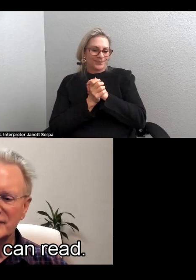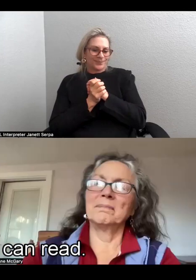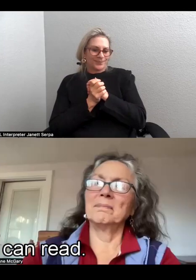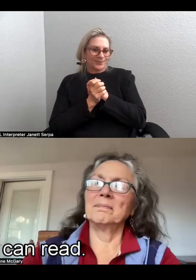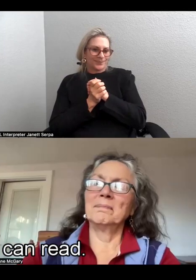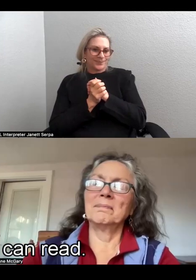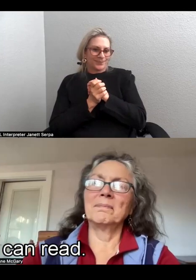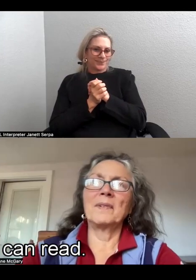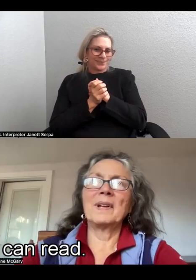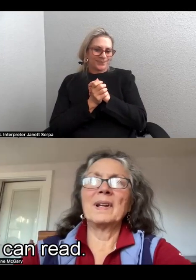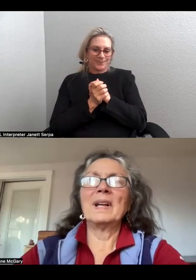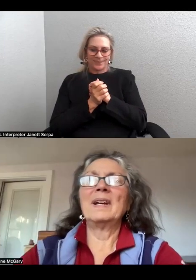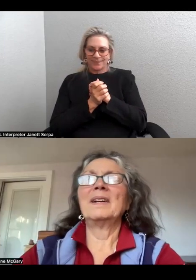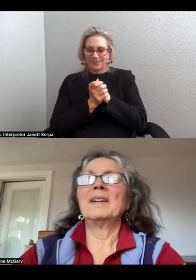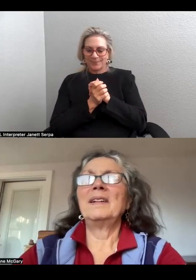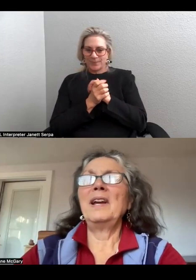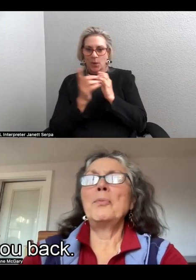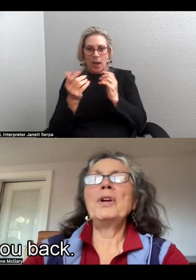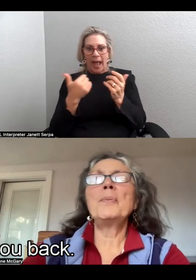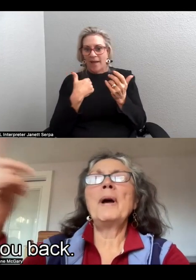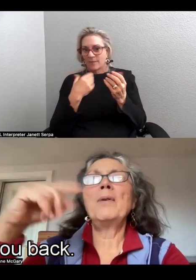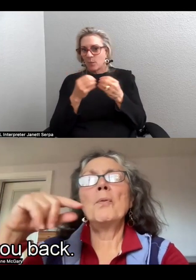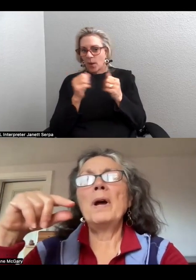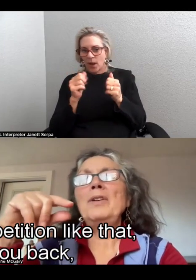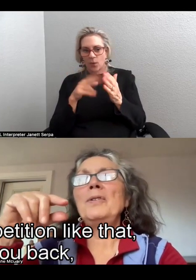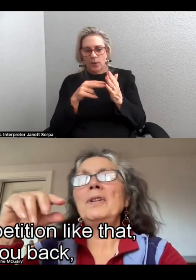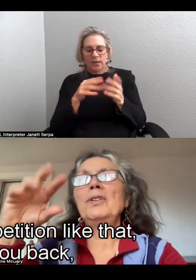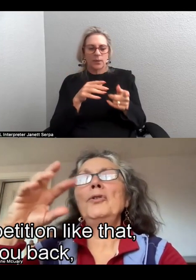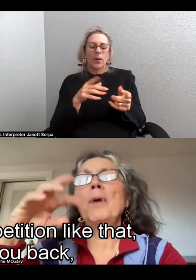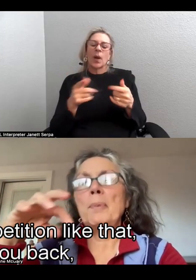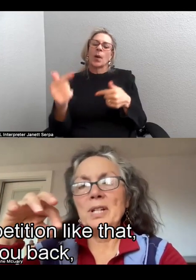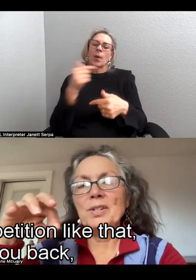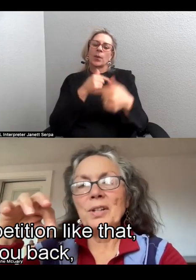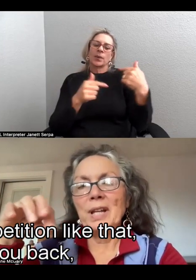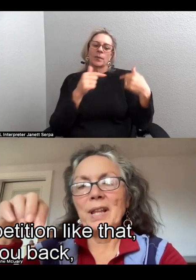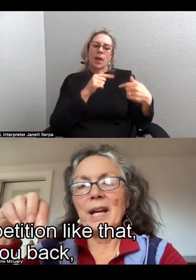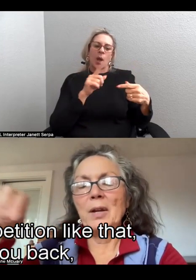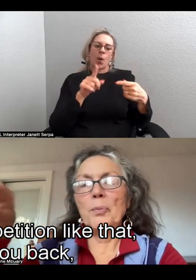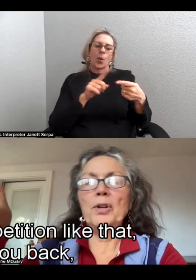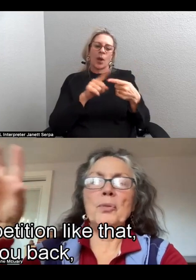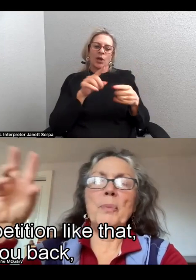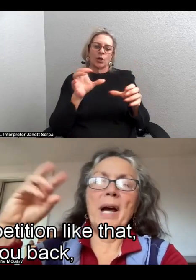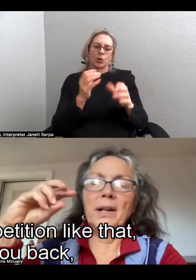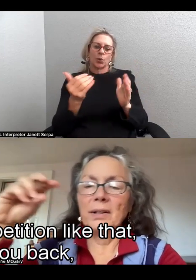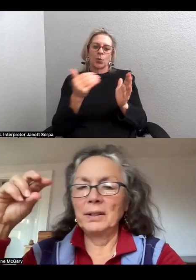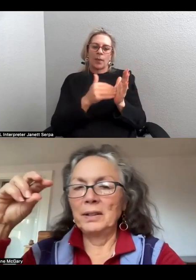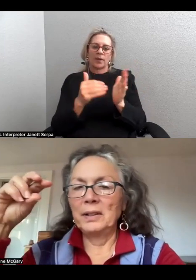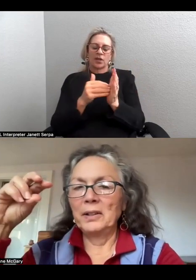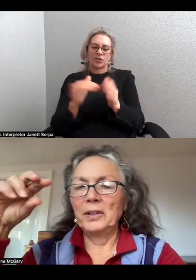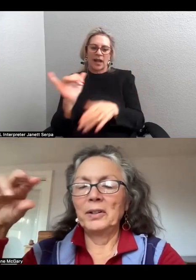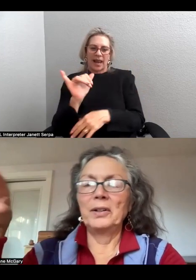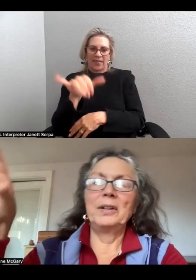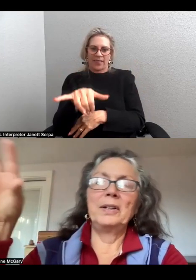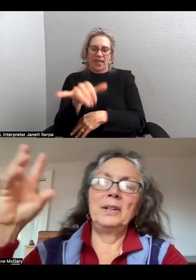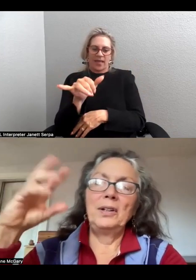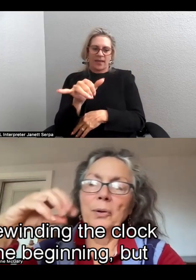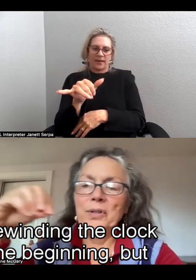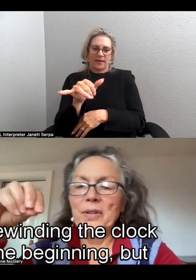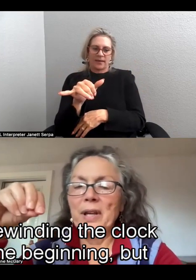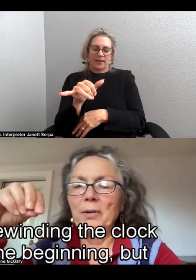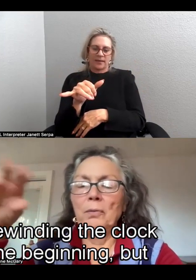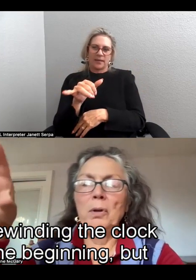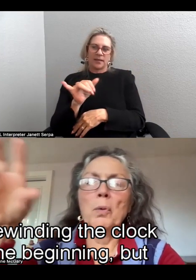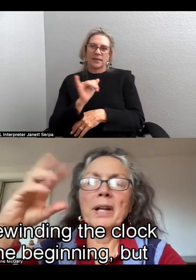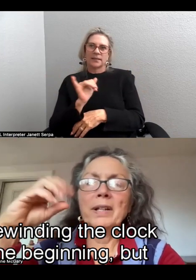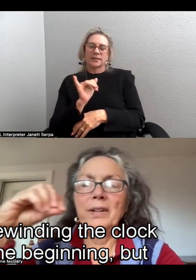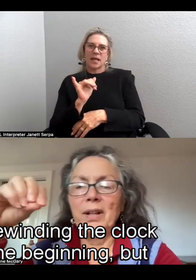that I can read. It brings you back, when you do repetition like that, it brings you back, you know,